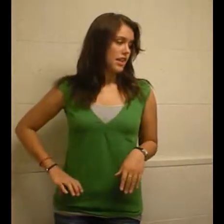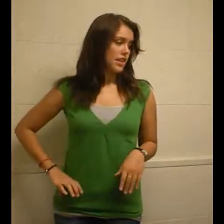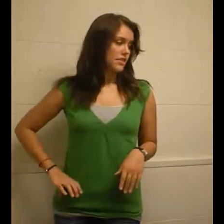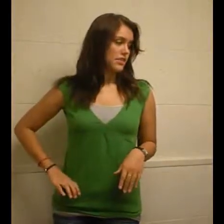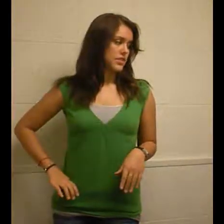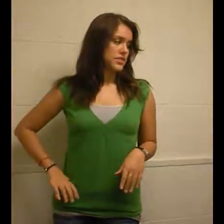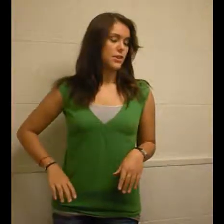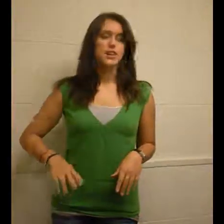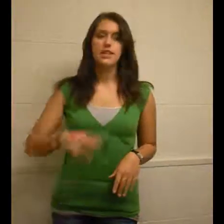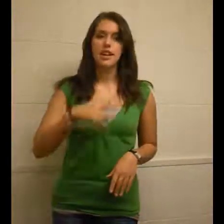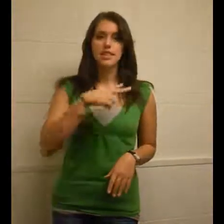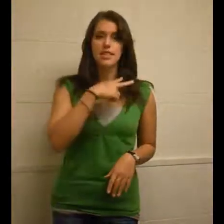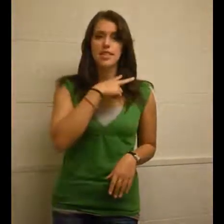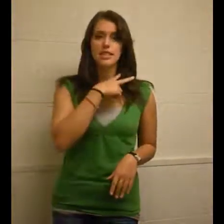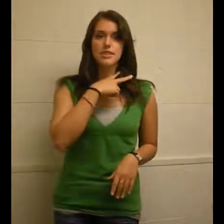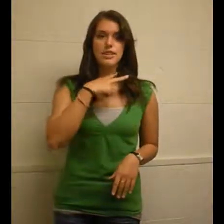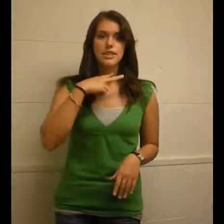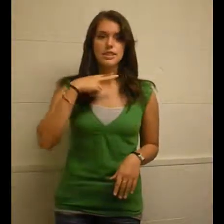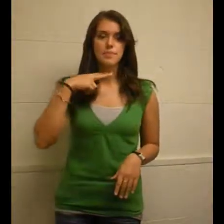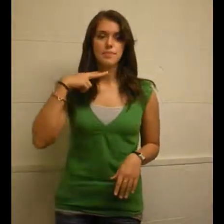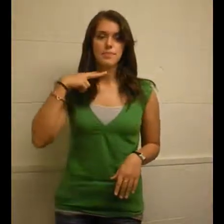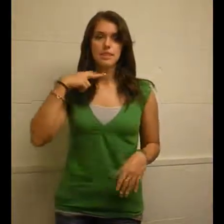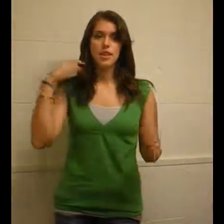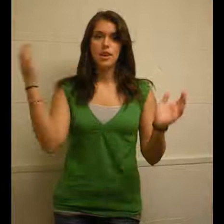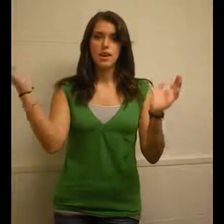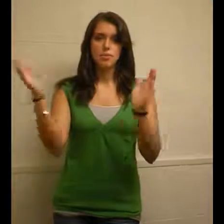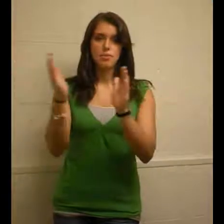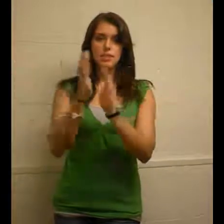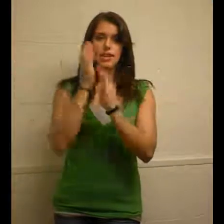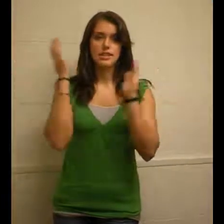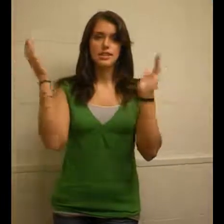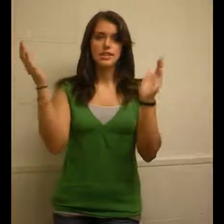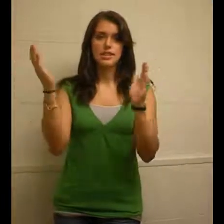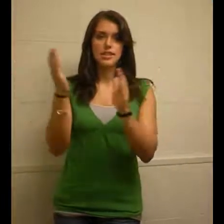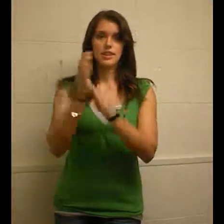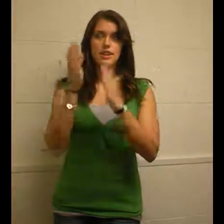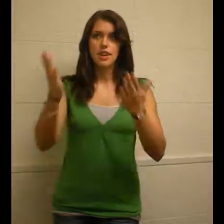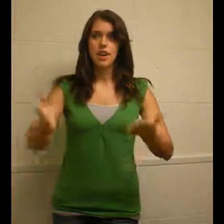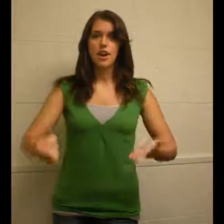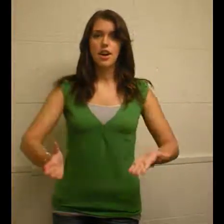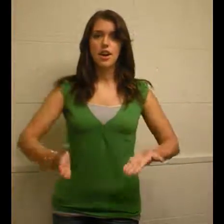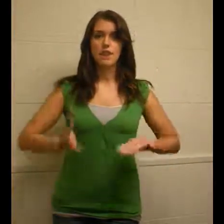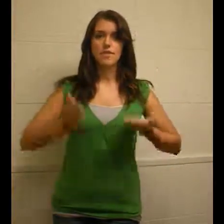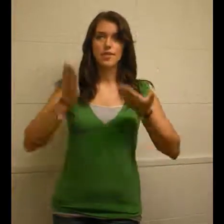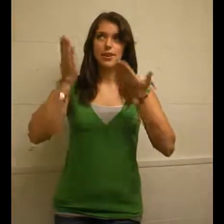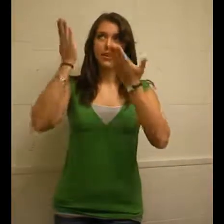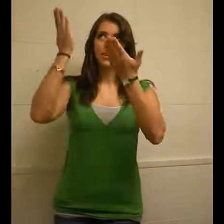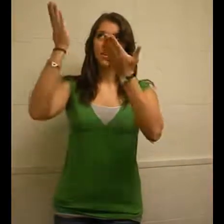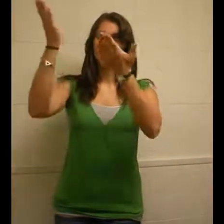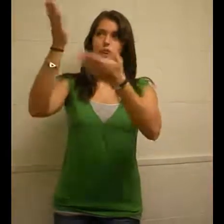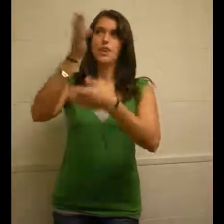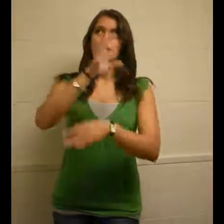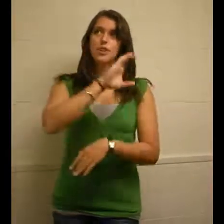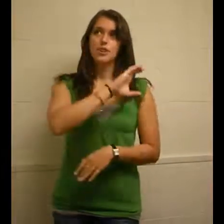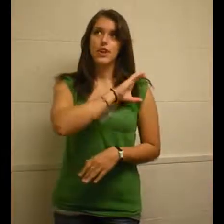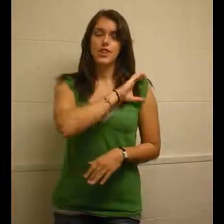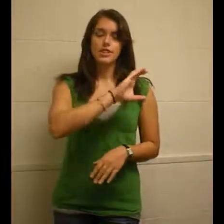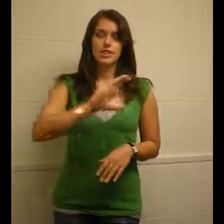then, so on together, and that's Victim praises. praises offer Christ.